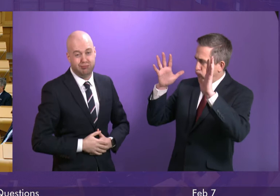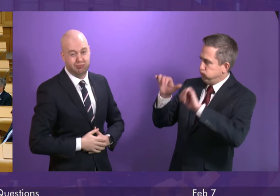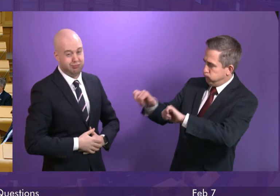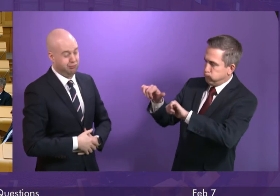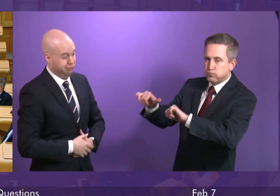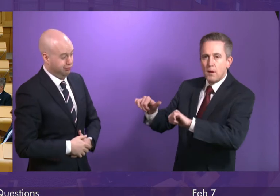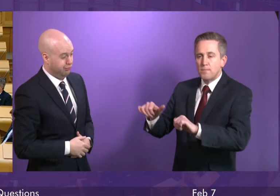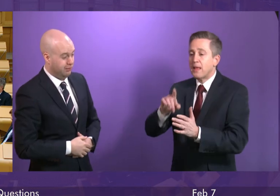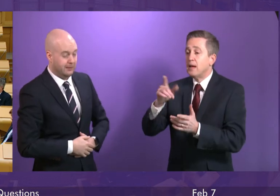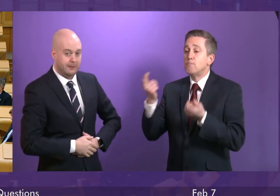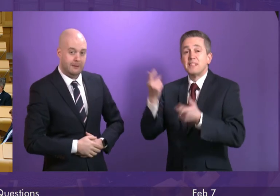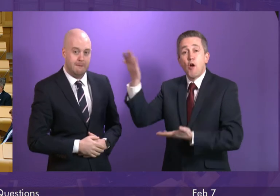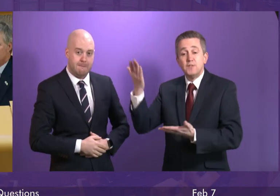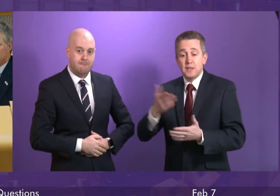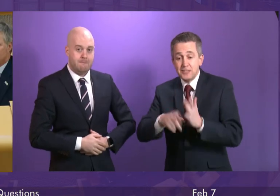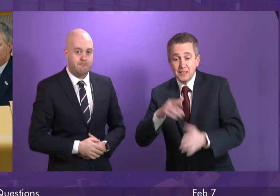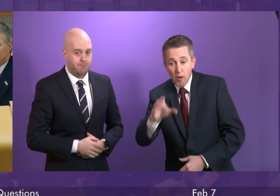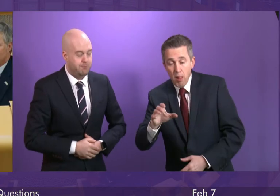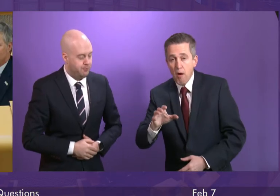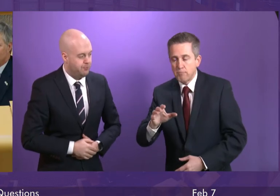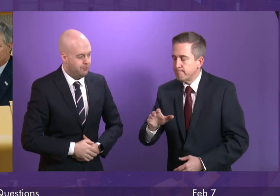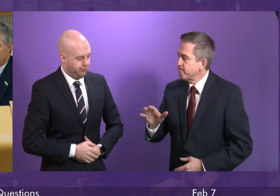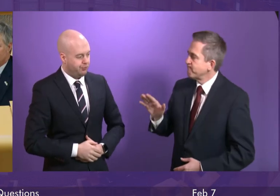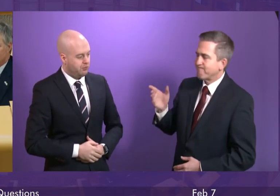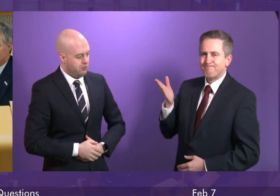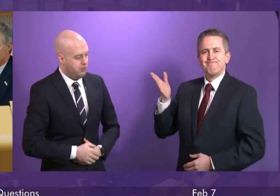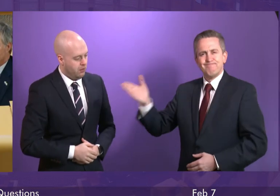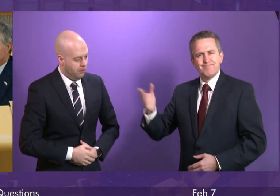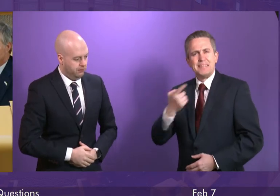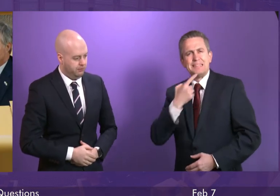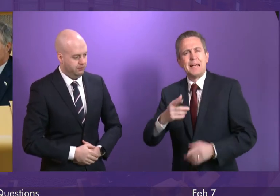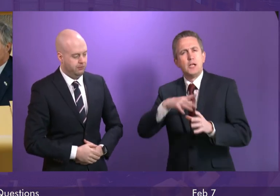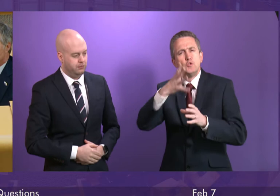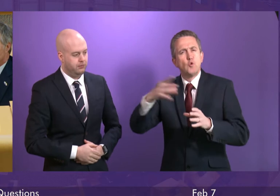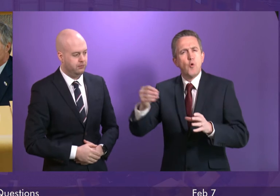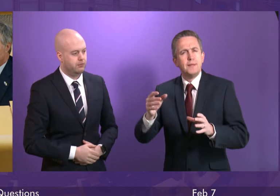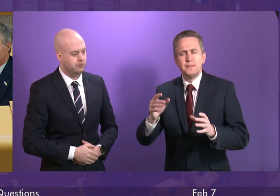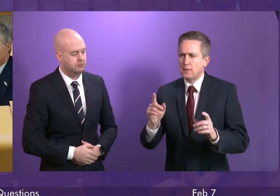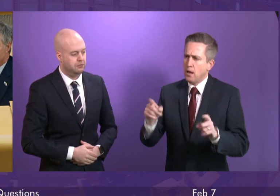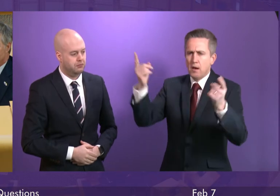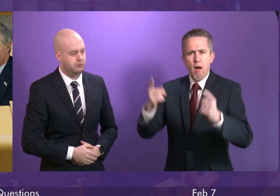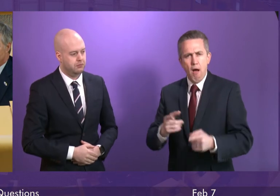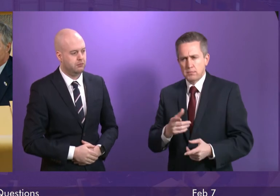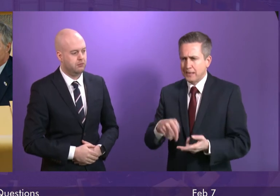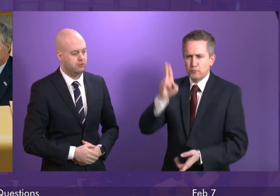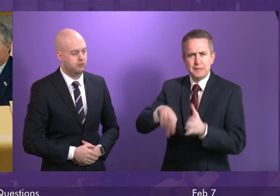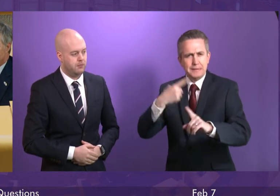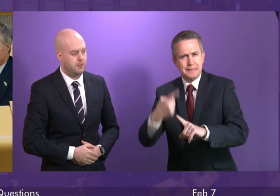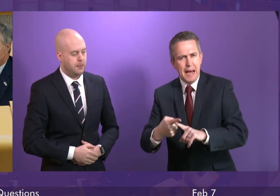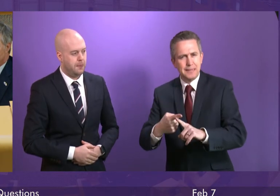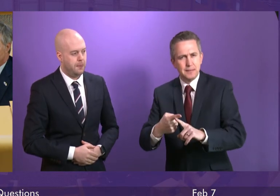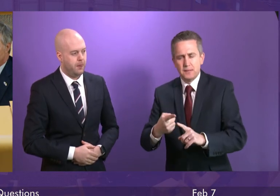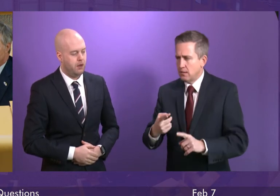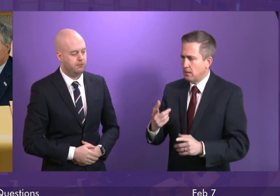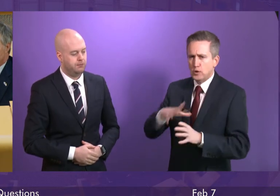Jackson Carlow. You know, Mr. Swinney says we've no credibility demanding tax cuts and higher spending. He says the